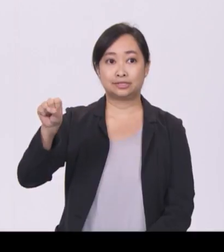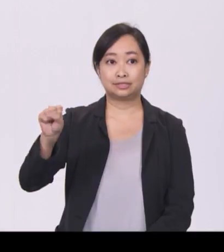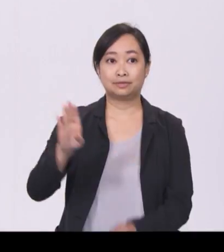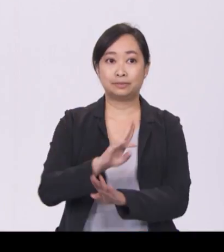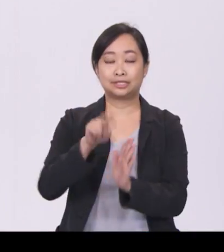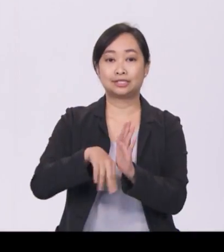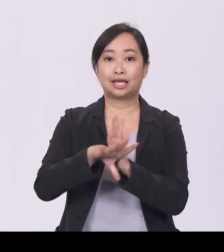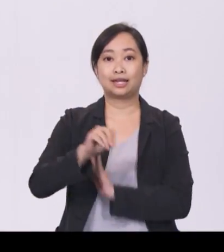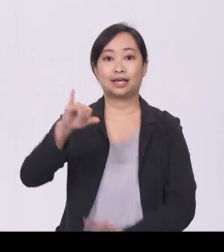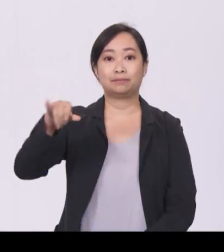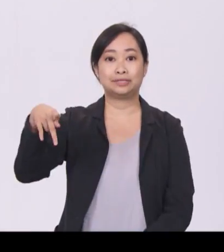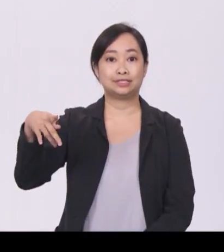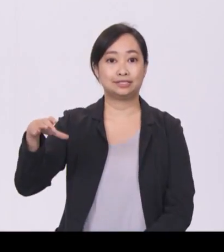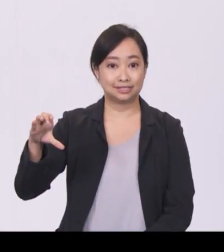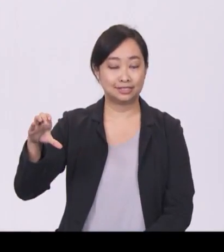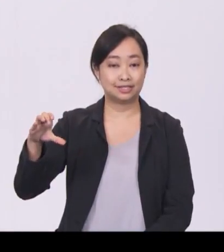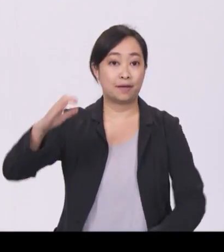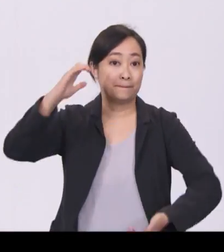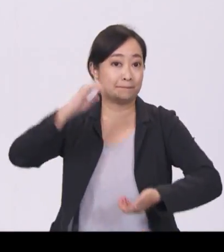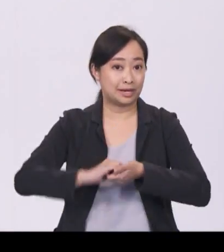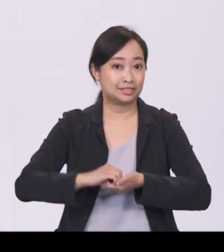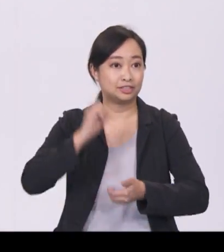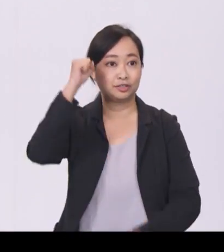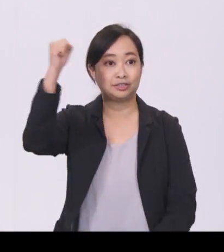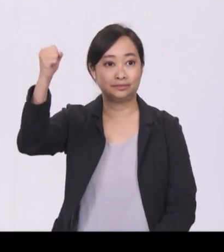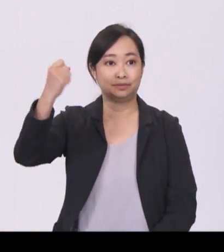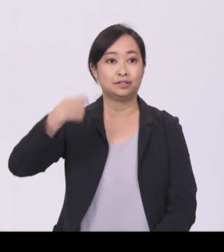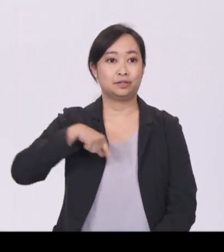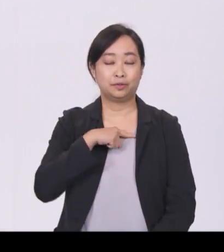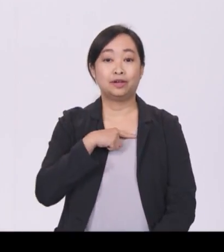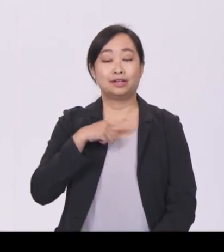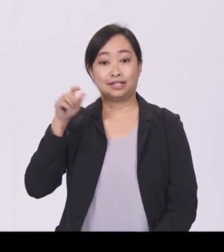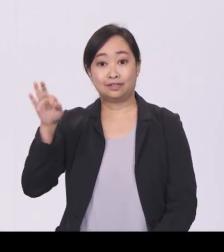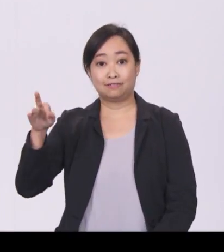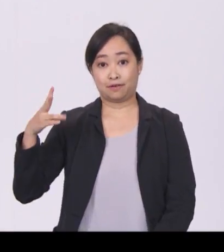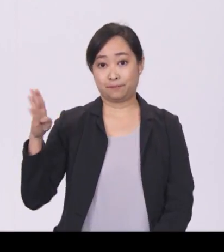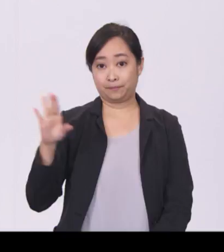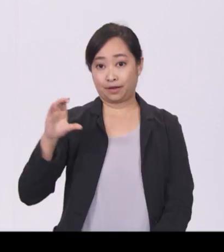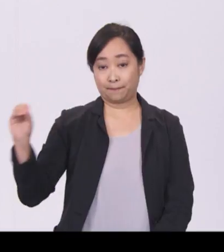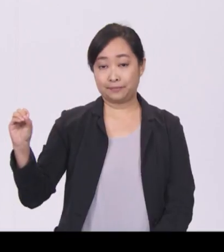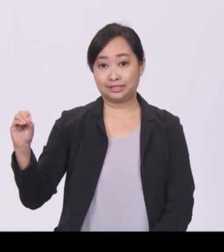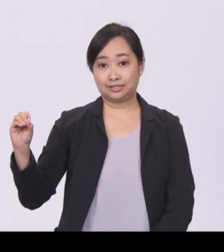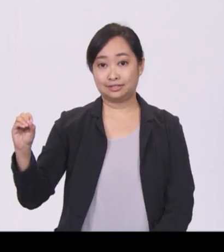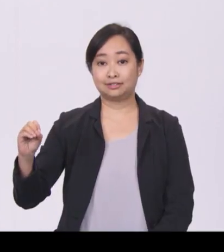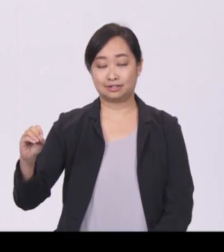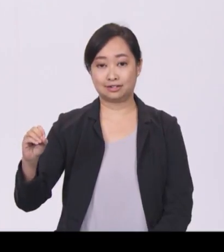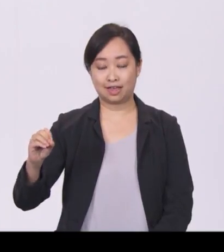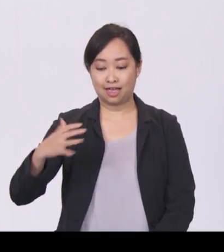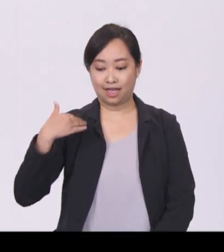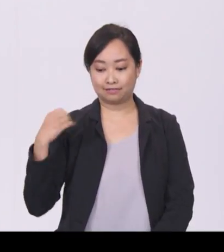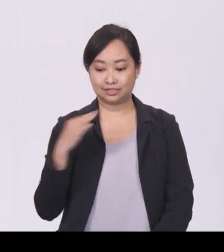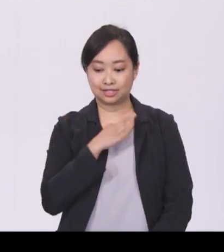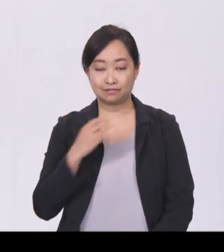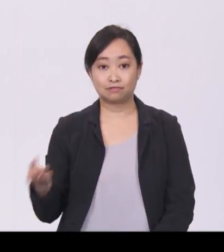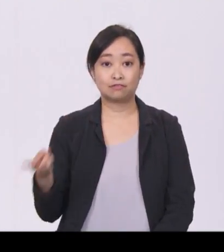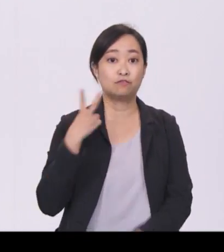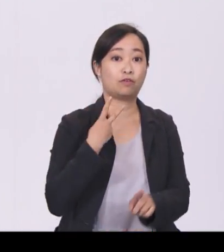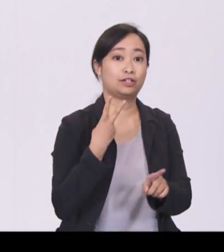Businesses that support their staff to volunteer and provide services to IPCs receive a 250 per cent tax deduction